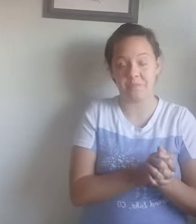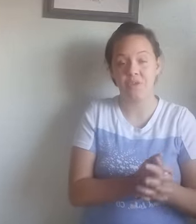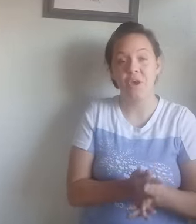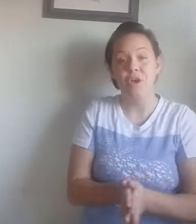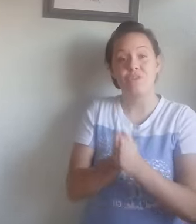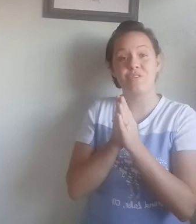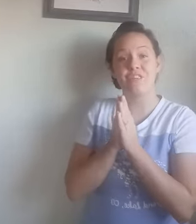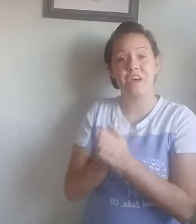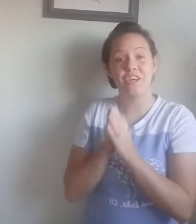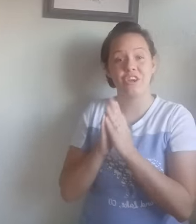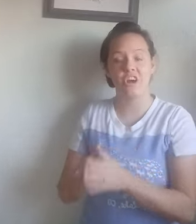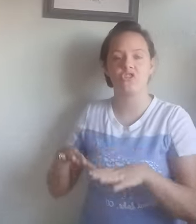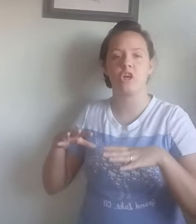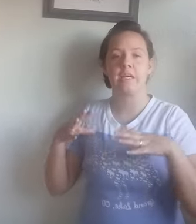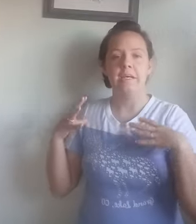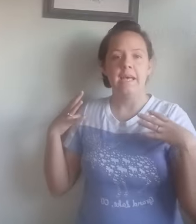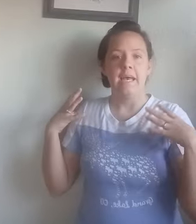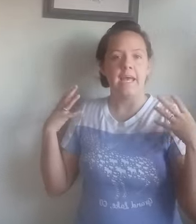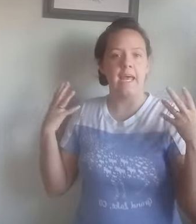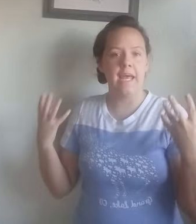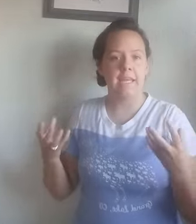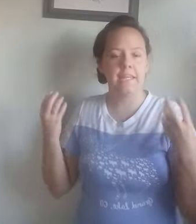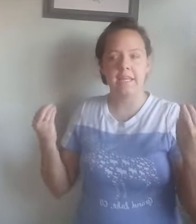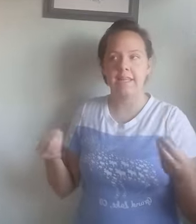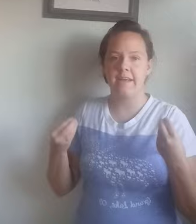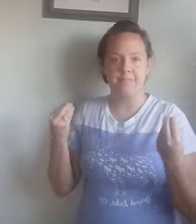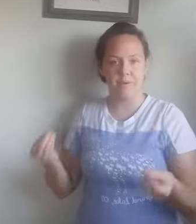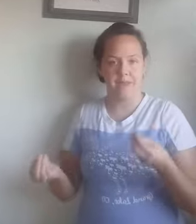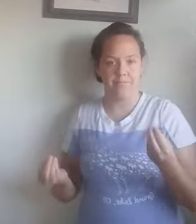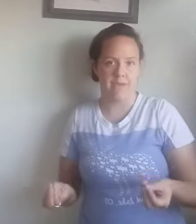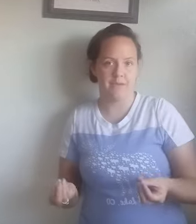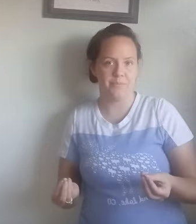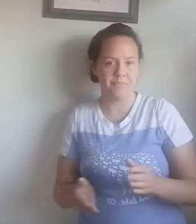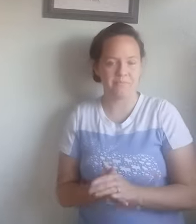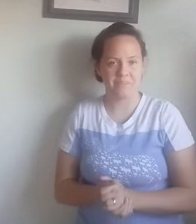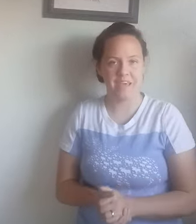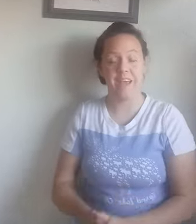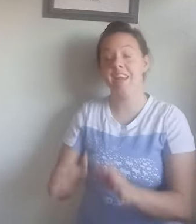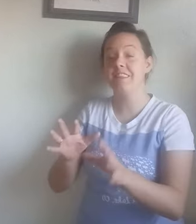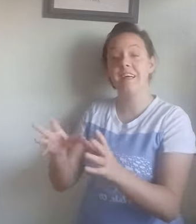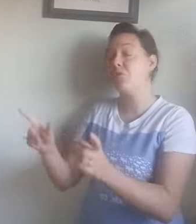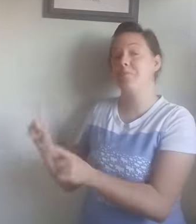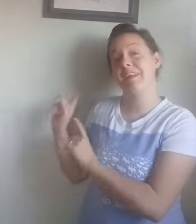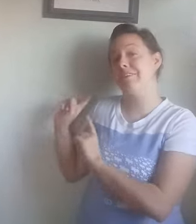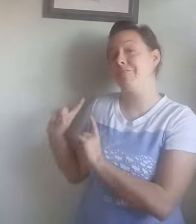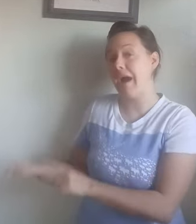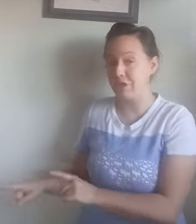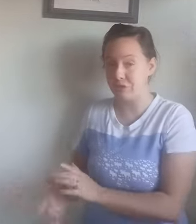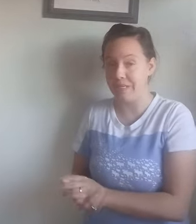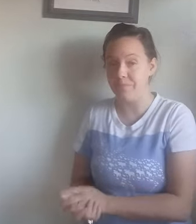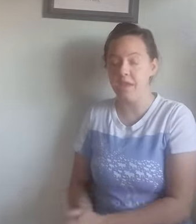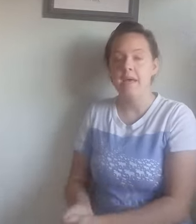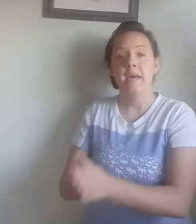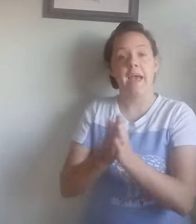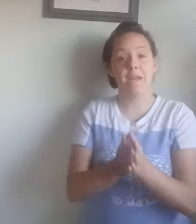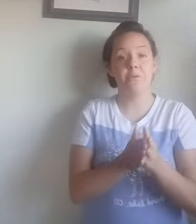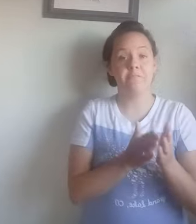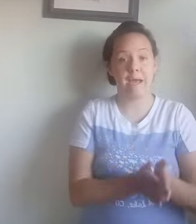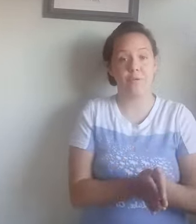So synthetic yarns are anything that is man-made. Anything that was made in a factory. Animal fibers